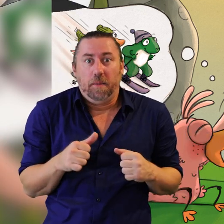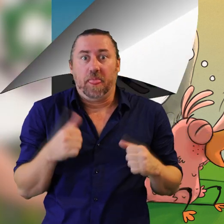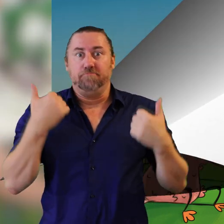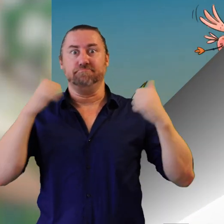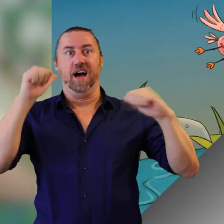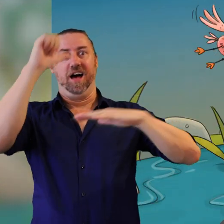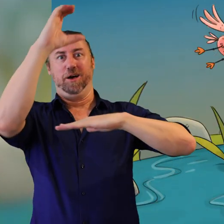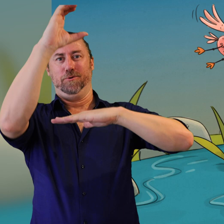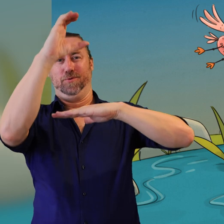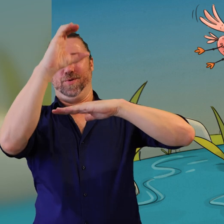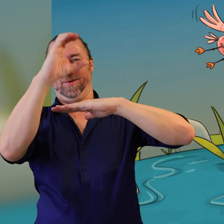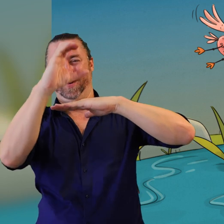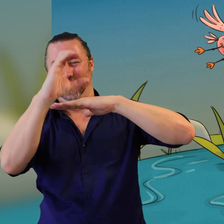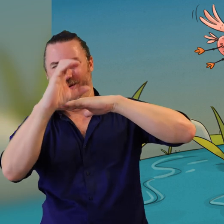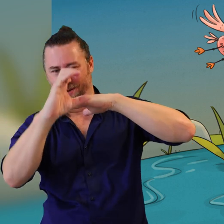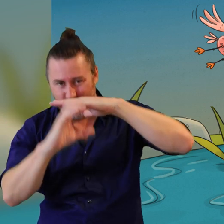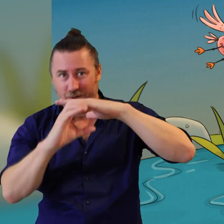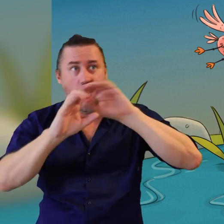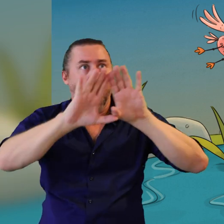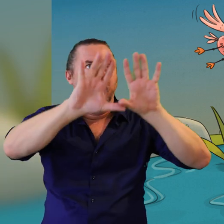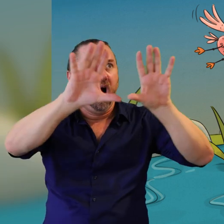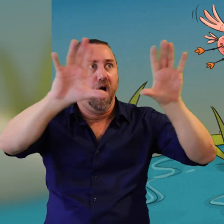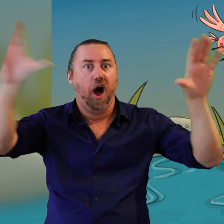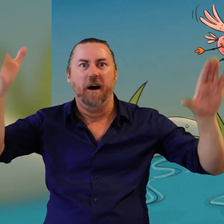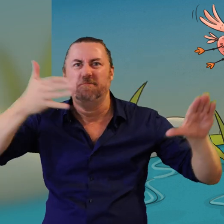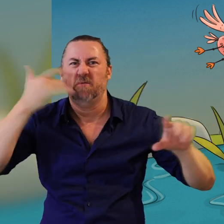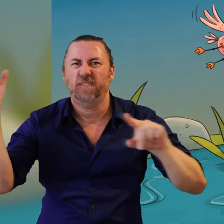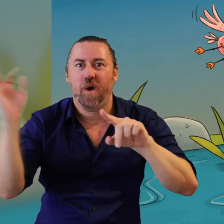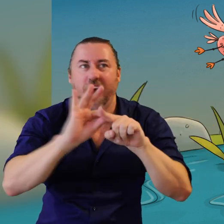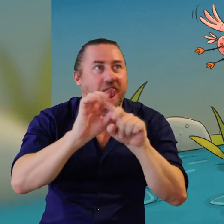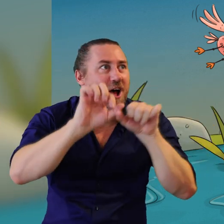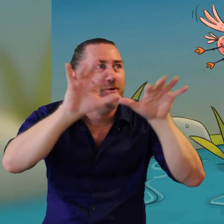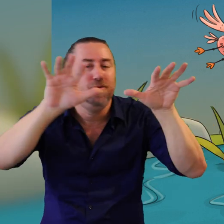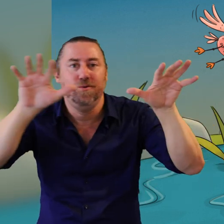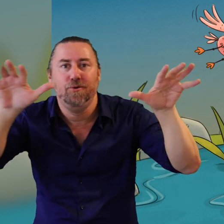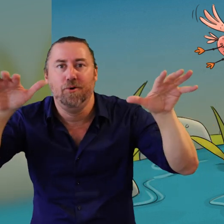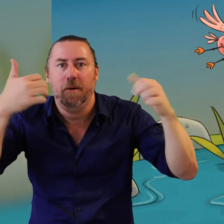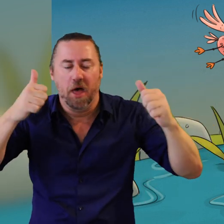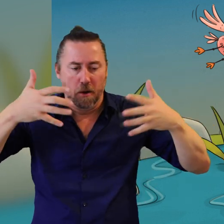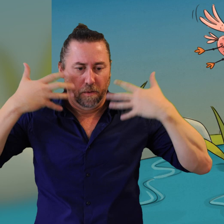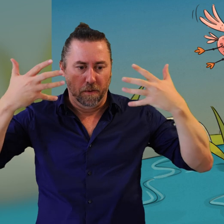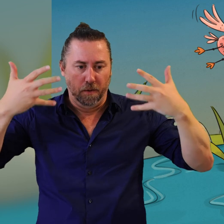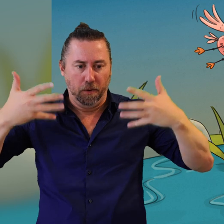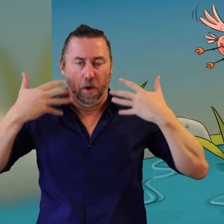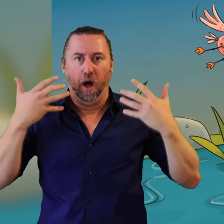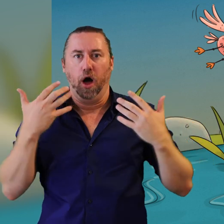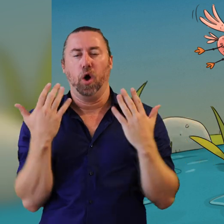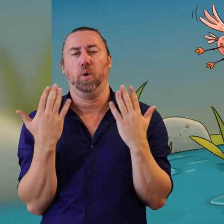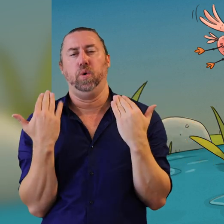In the evening the sun went down and the sky filled with colours. A cool breeze ruffled